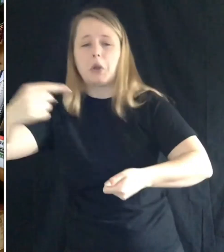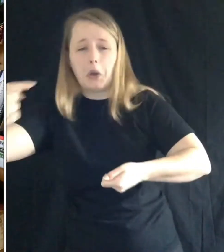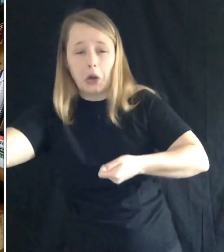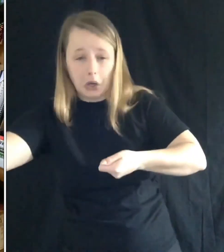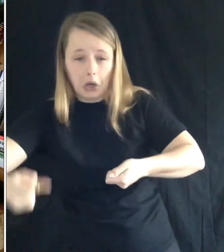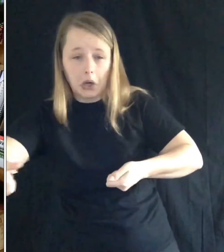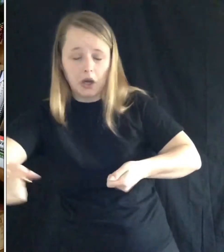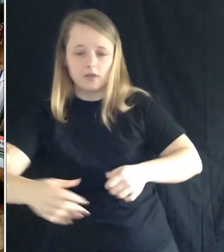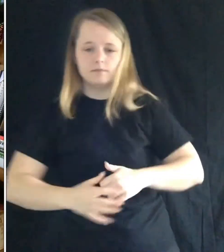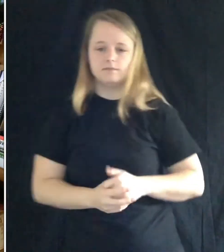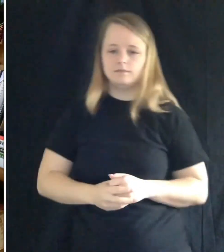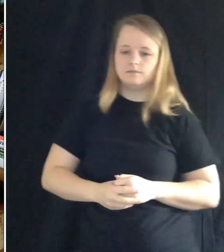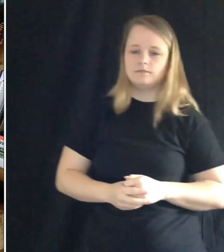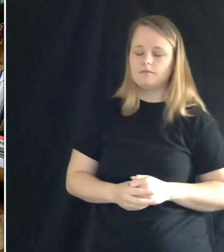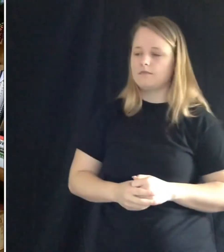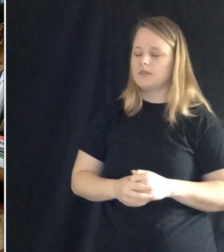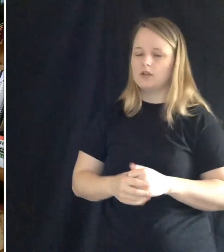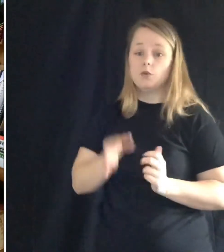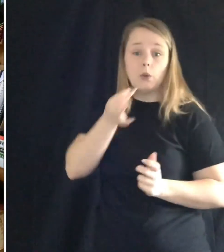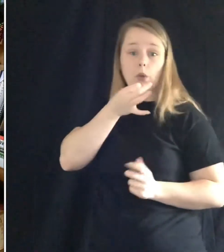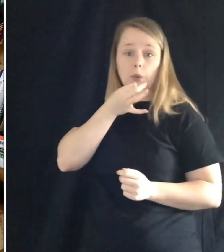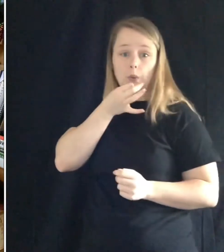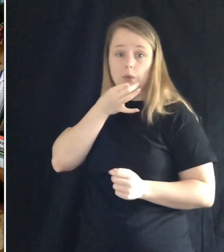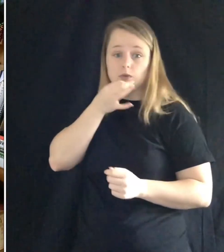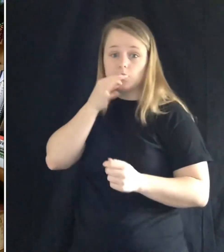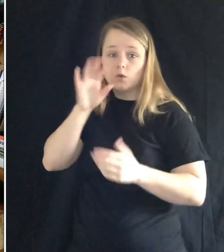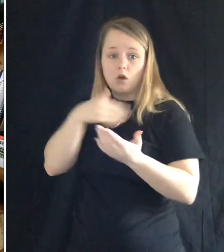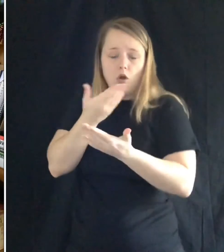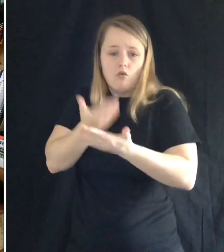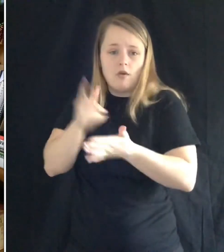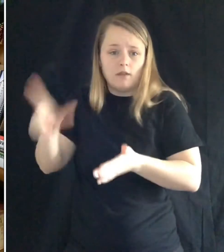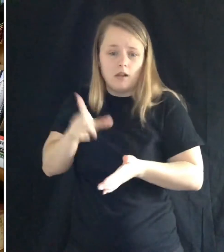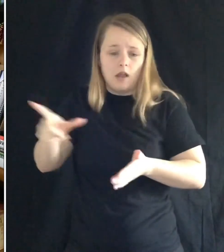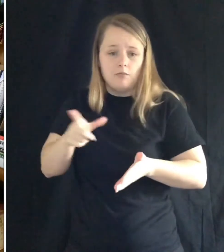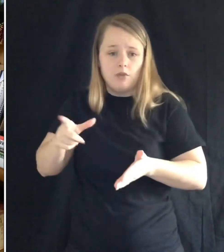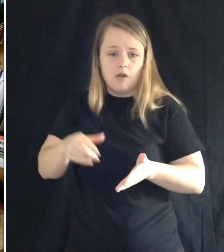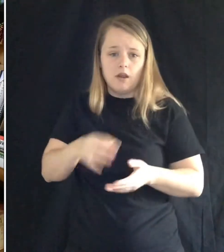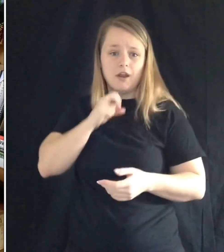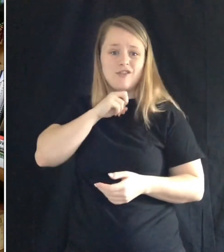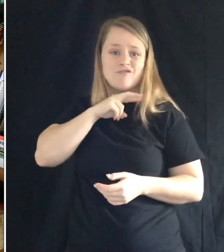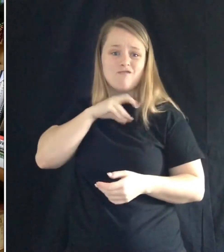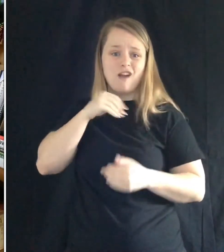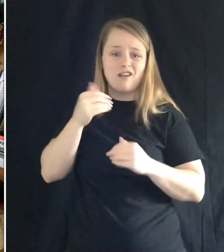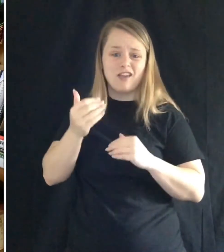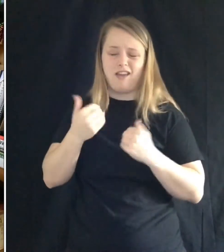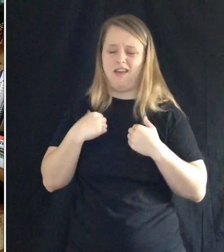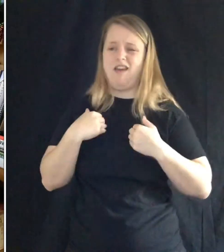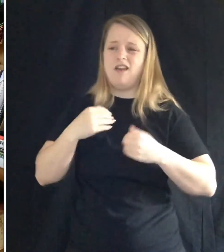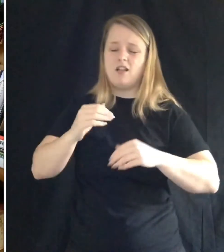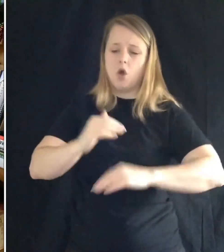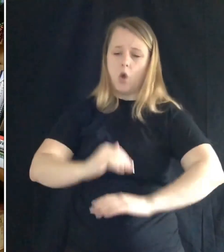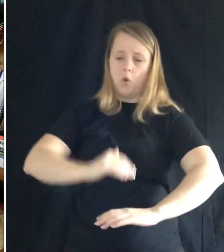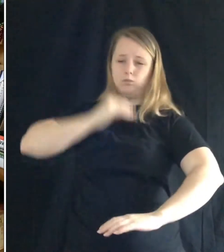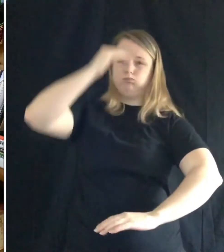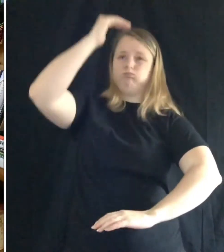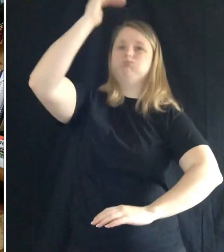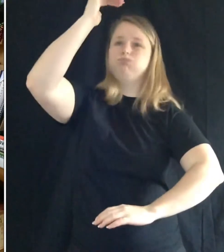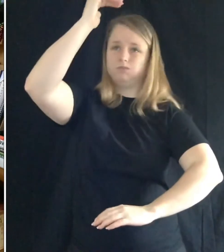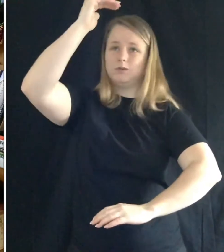So no time at all, Froggy had a stack of books so high that he couldn't see over the top.